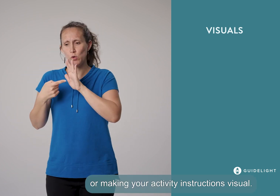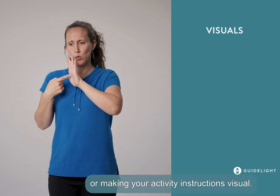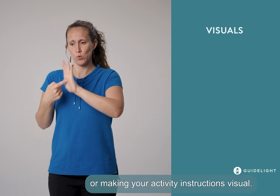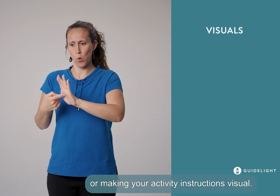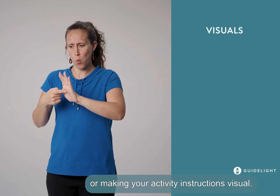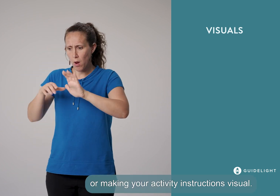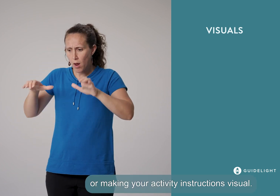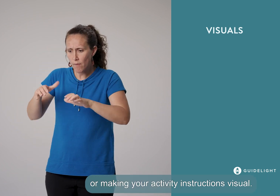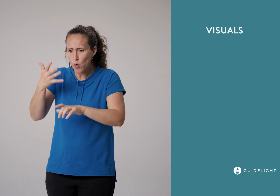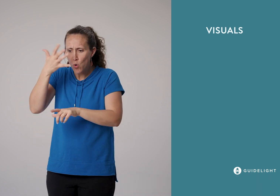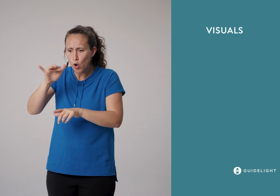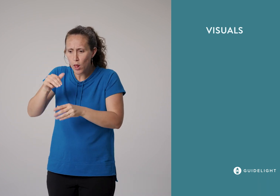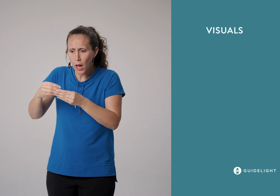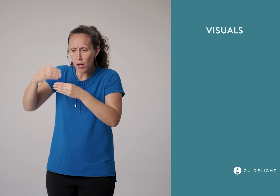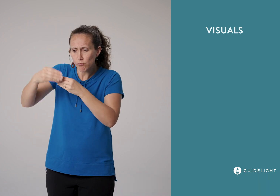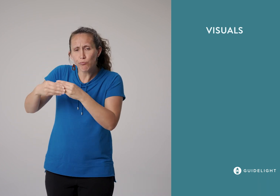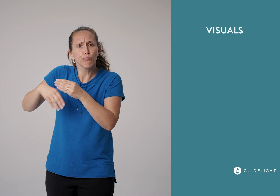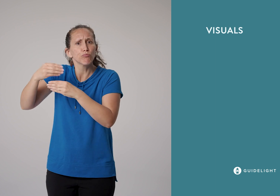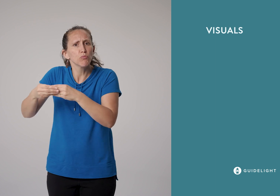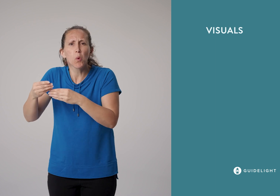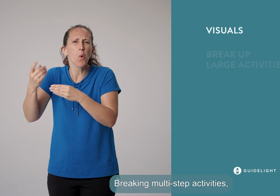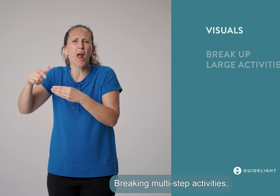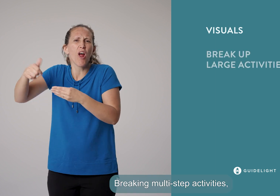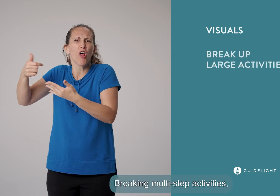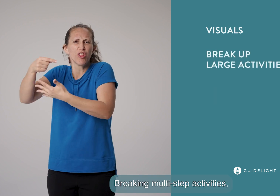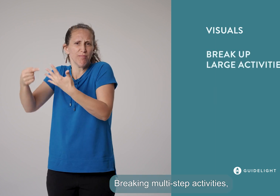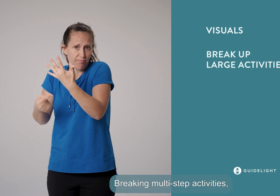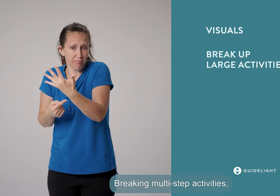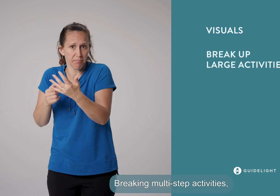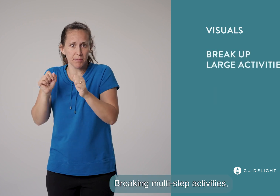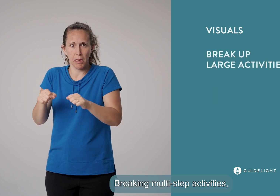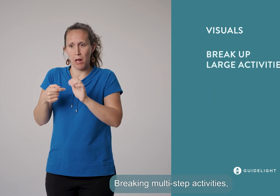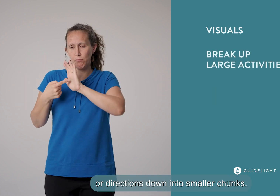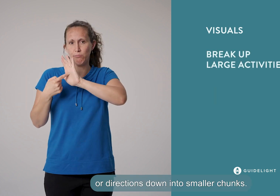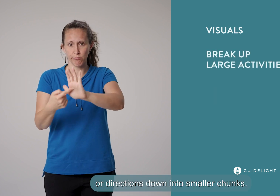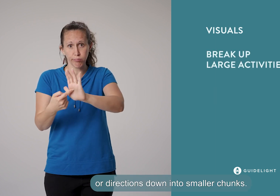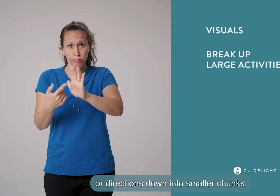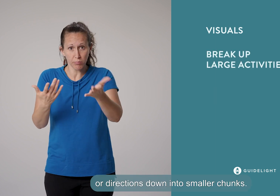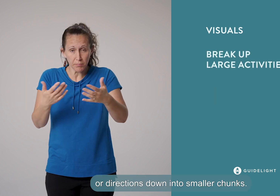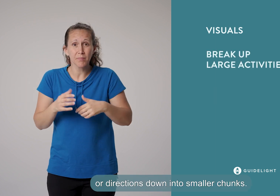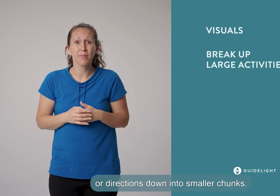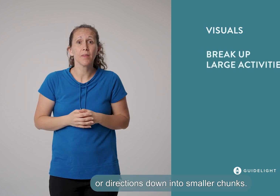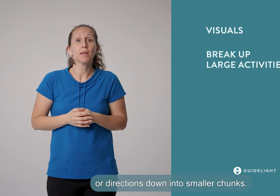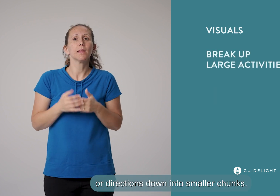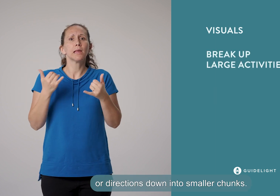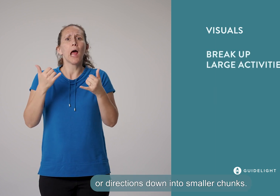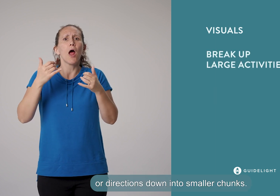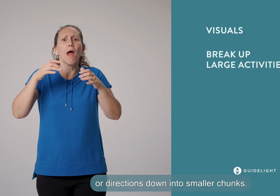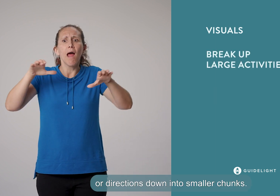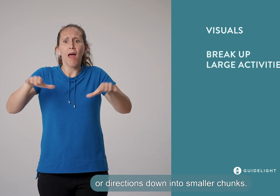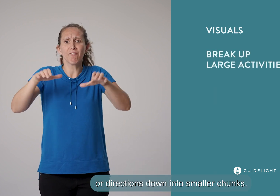instructions visual, breaking multi-step activities or directions down into smaller chunks,